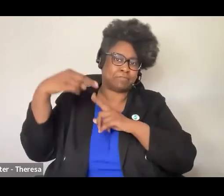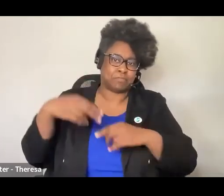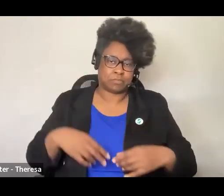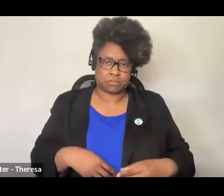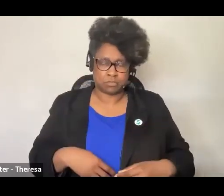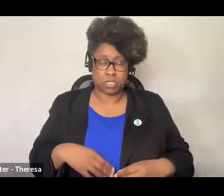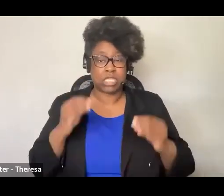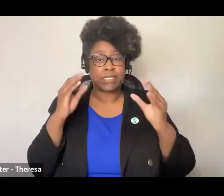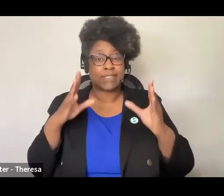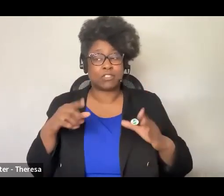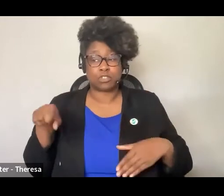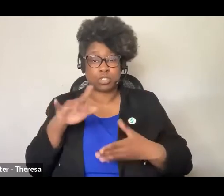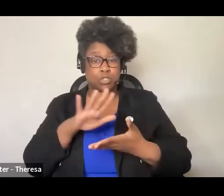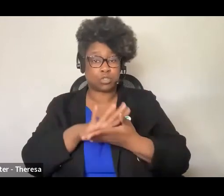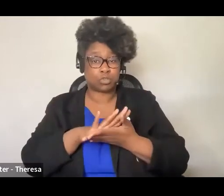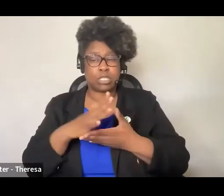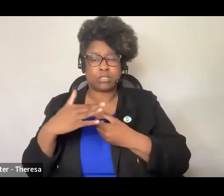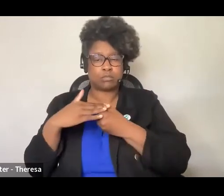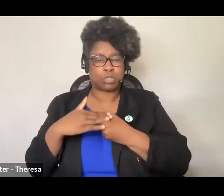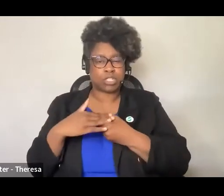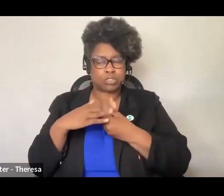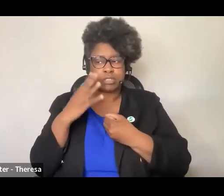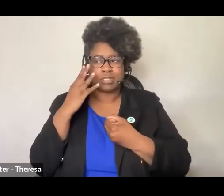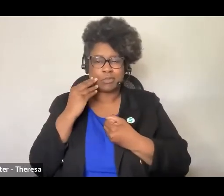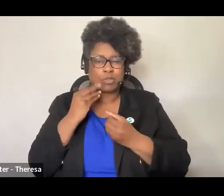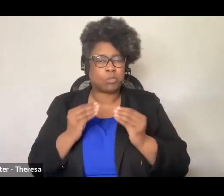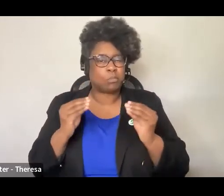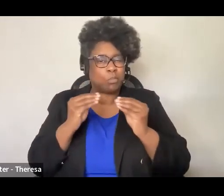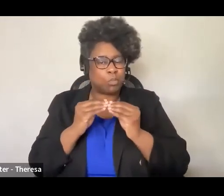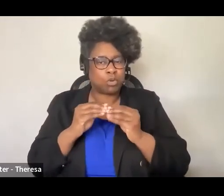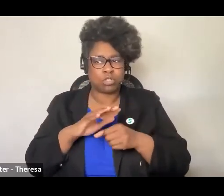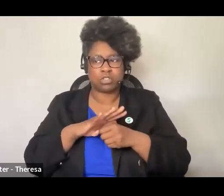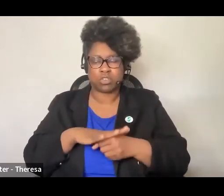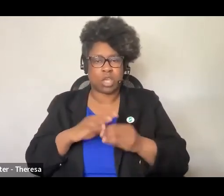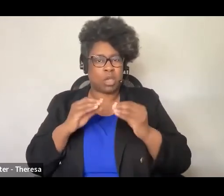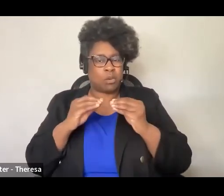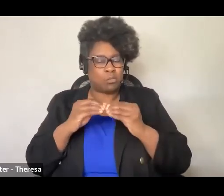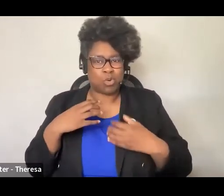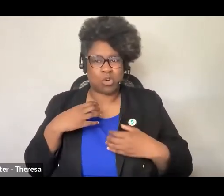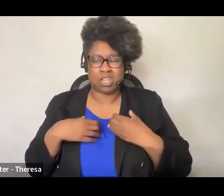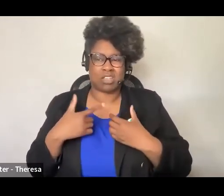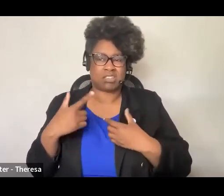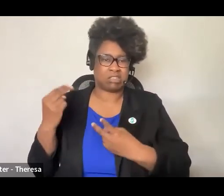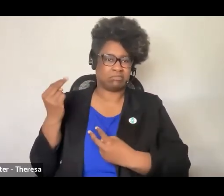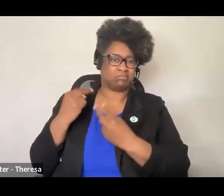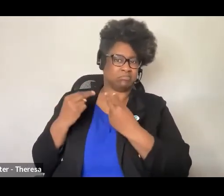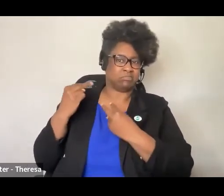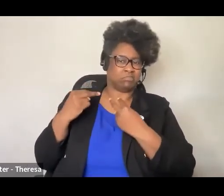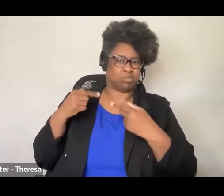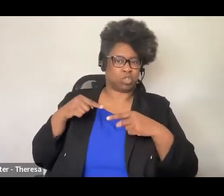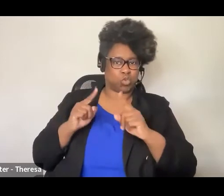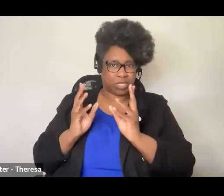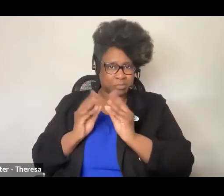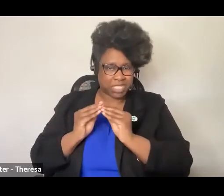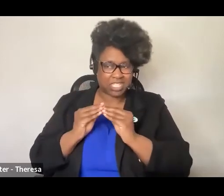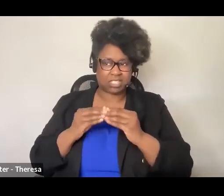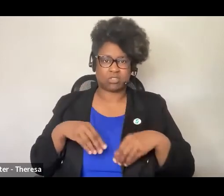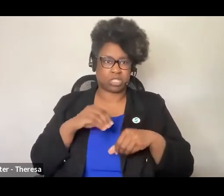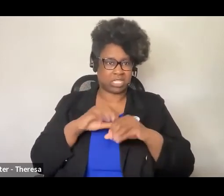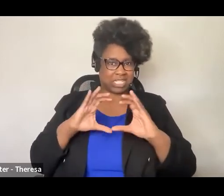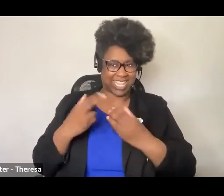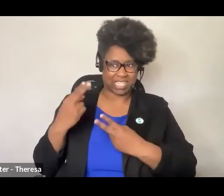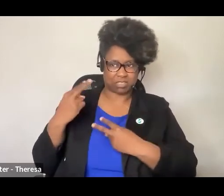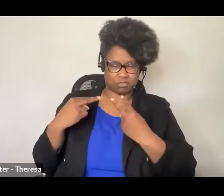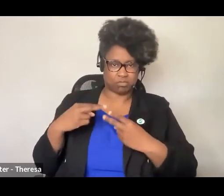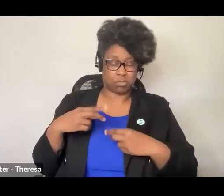Teachers in these schools under pressures to improve experienced more stress and anguish over being surveilled in their meeting settings and in their classrooms. As one